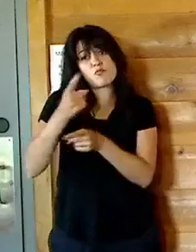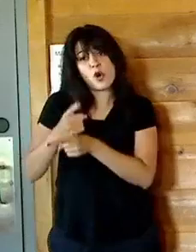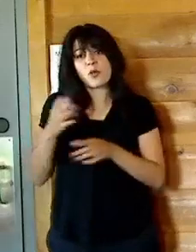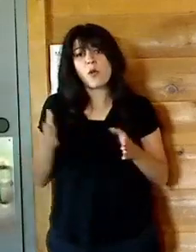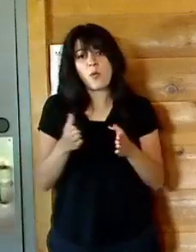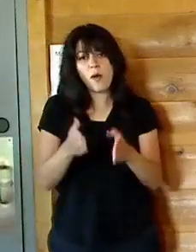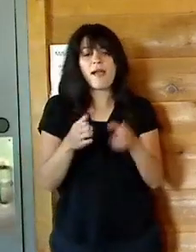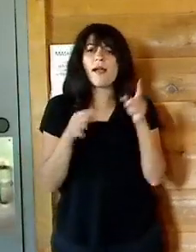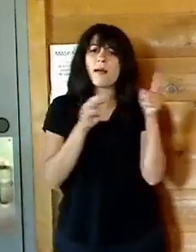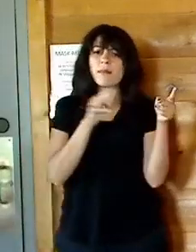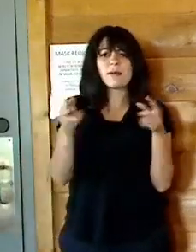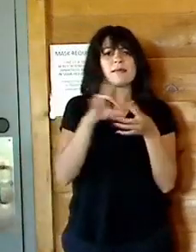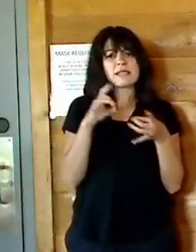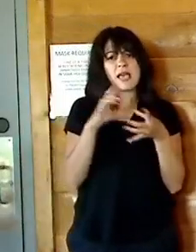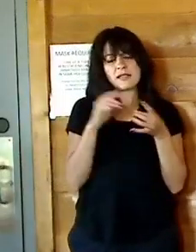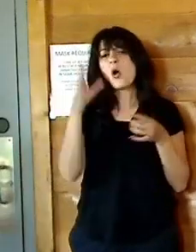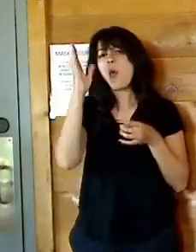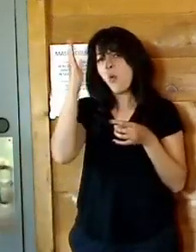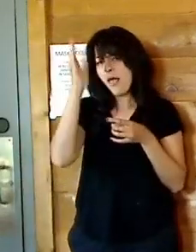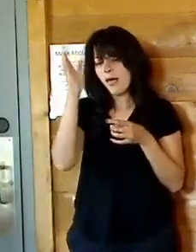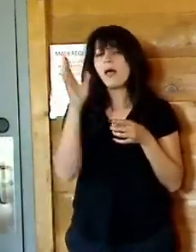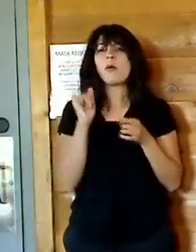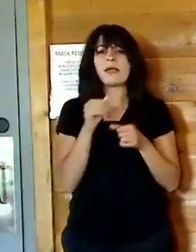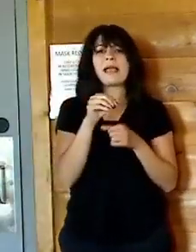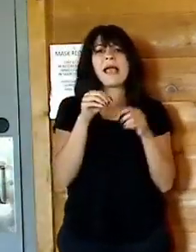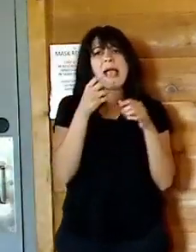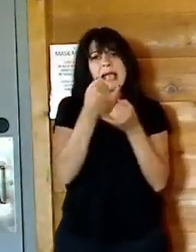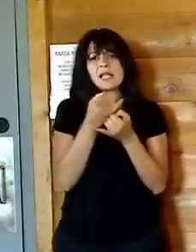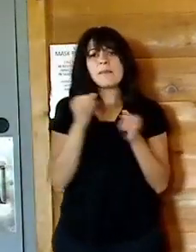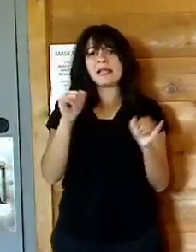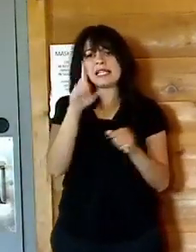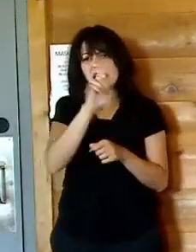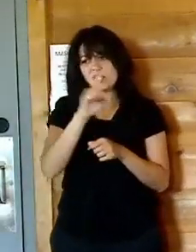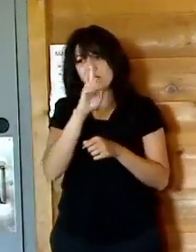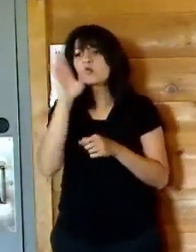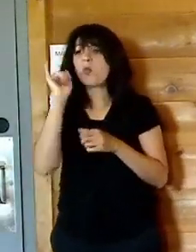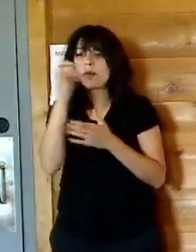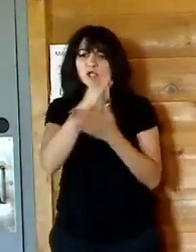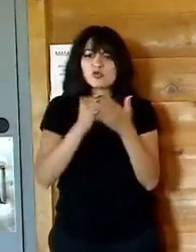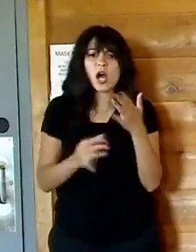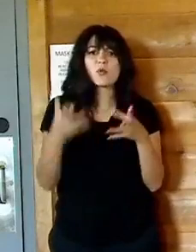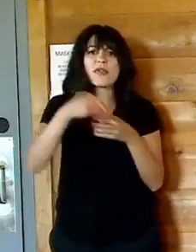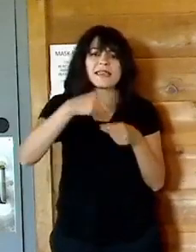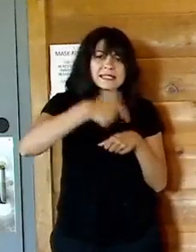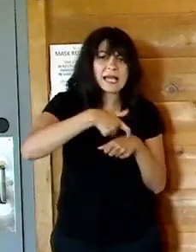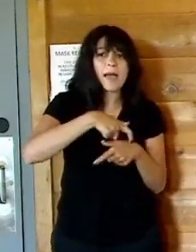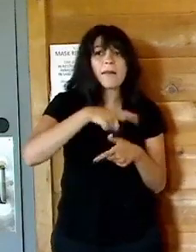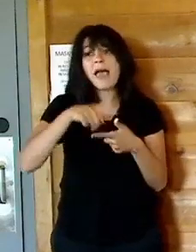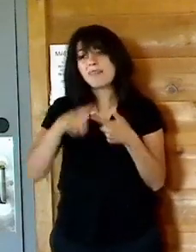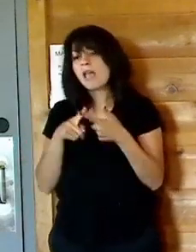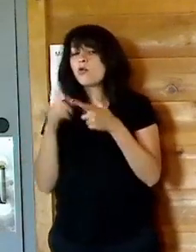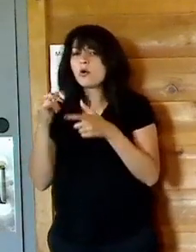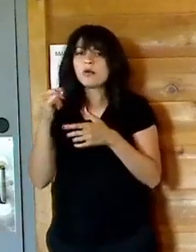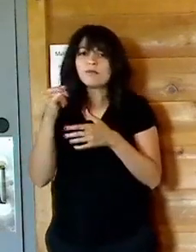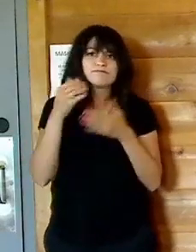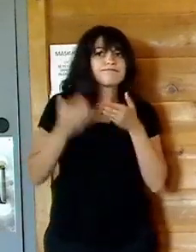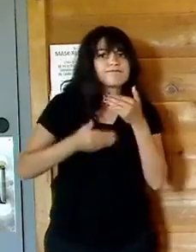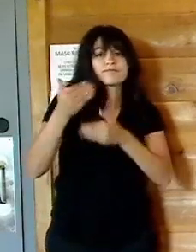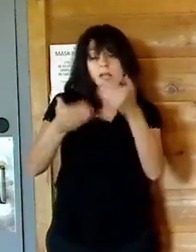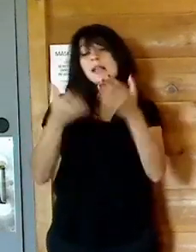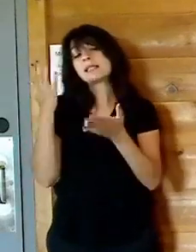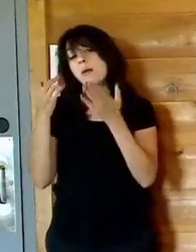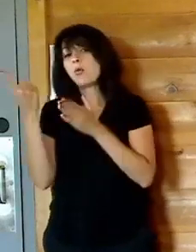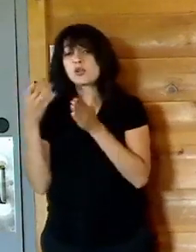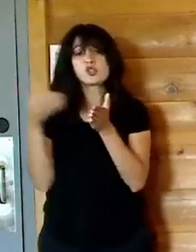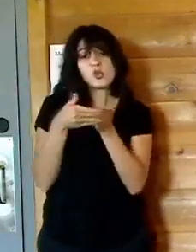they'll be independent districts and all within the right amount of time. They'll have them drawn. They'll be presented. Somebody may sue because that's what they do, but at the very least we won't have the